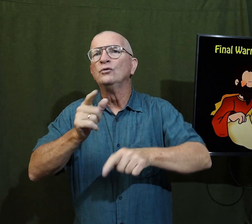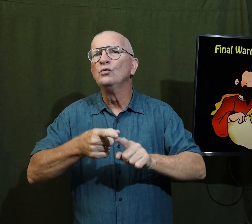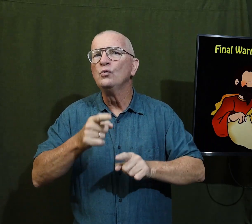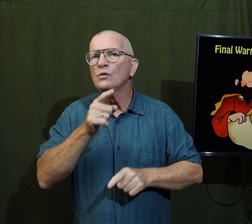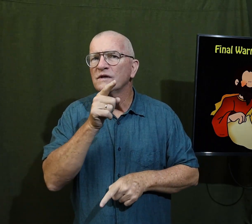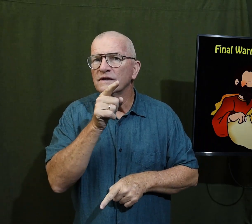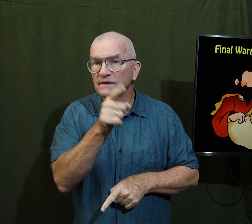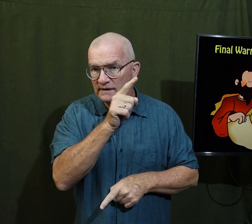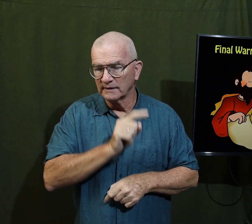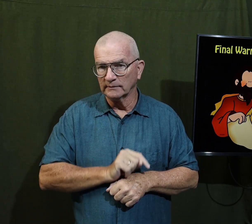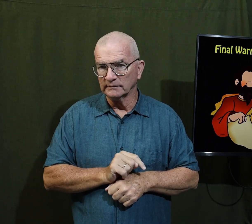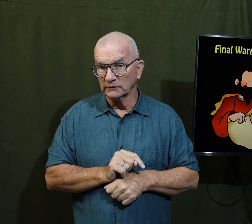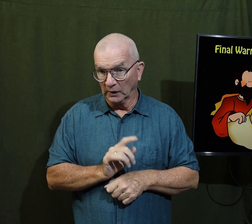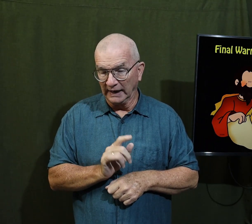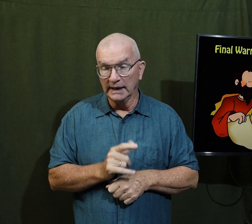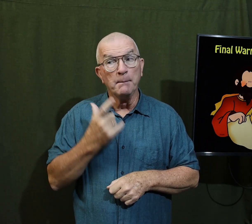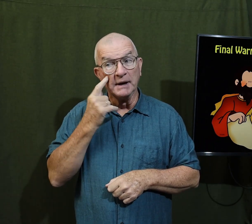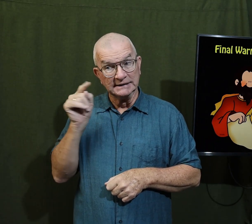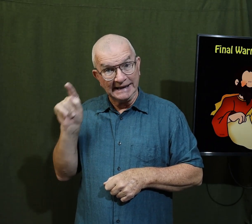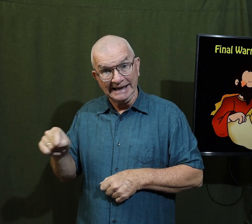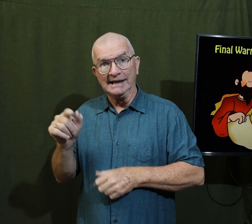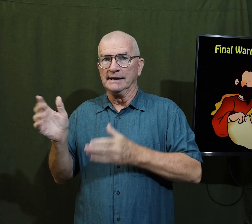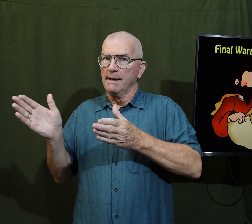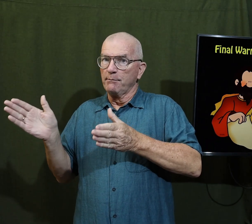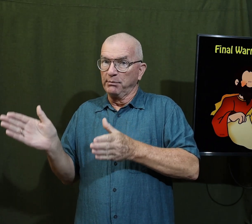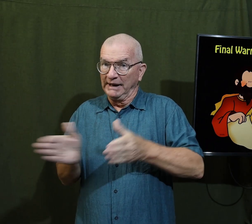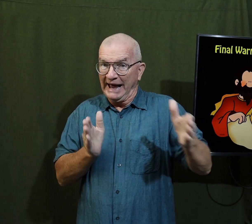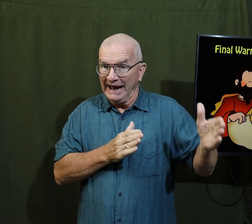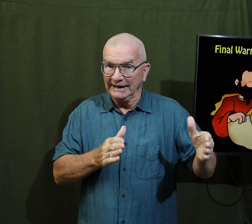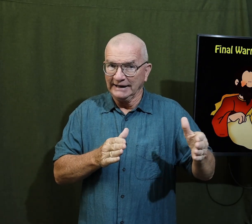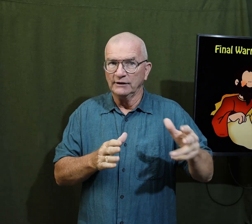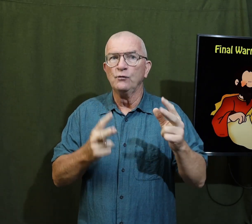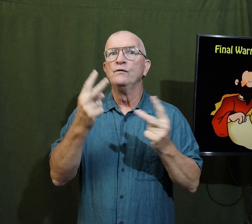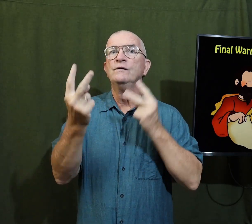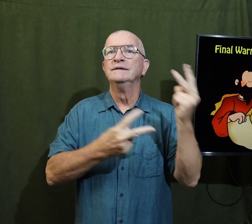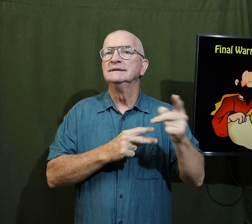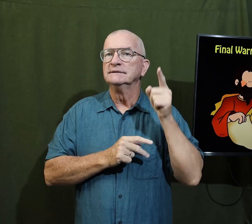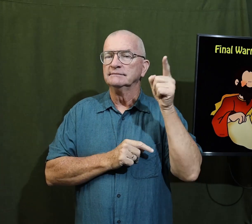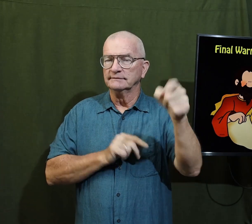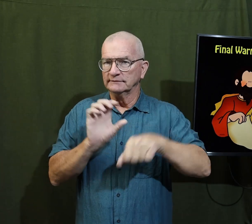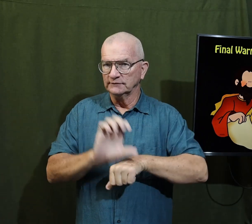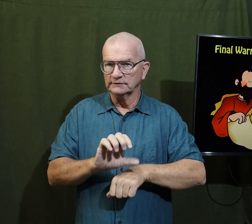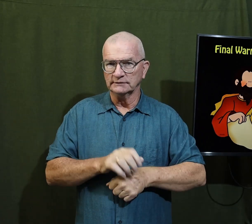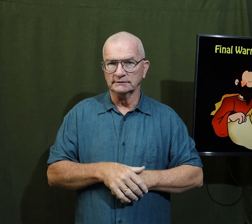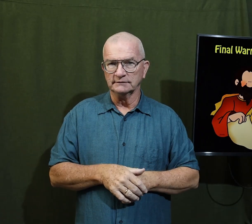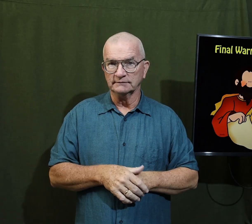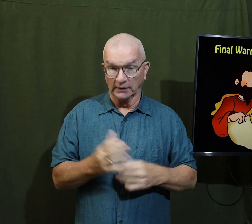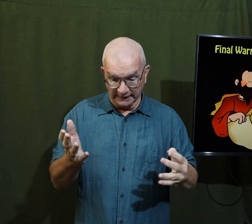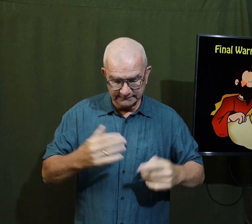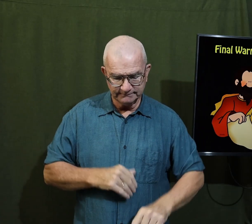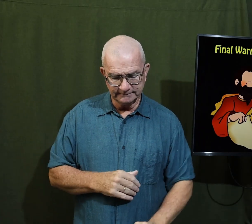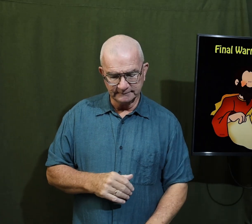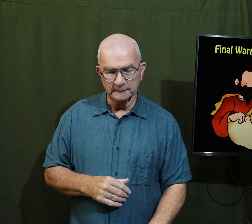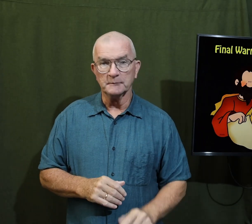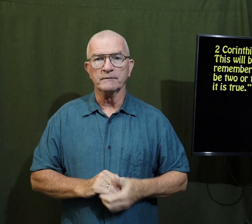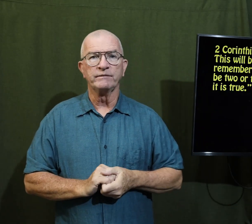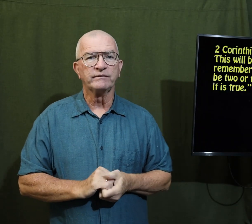Let us see what Paul's last warnings were, because he was planning to visit them.